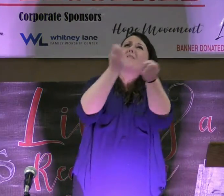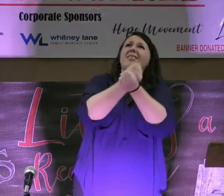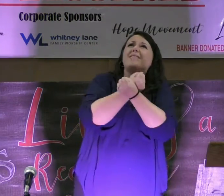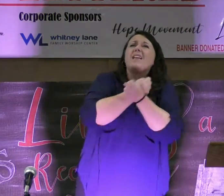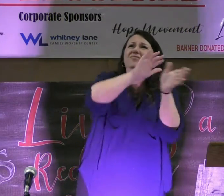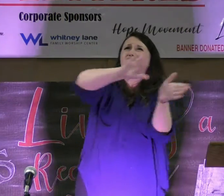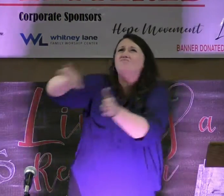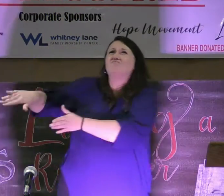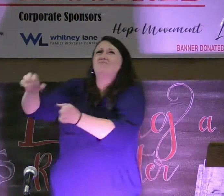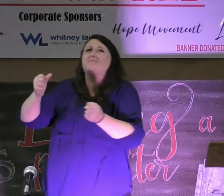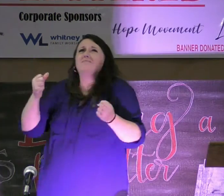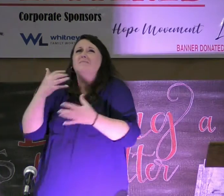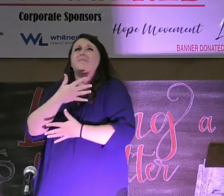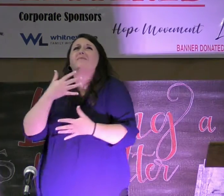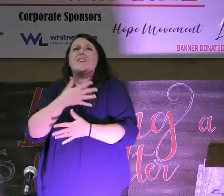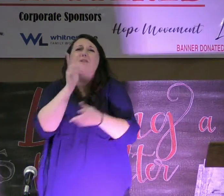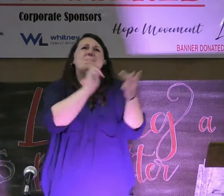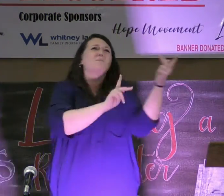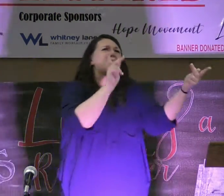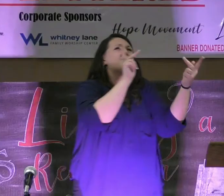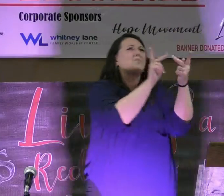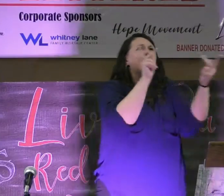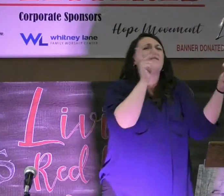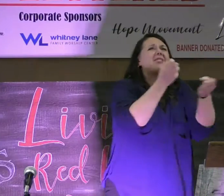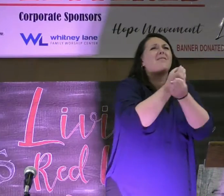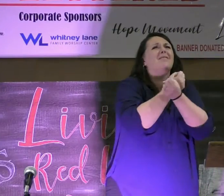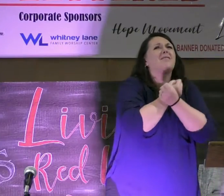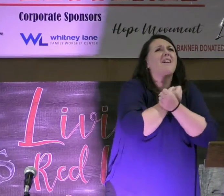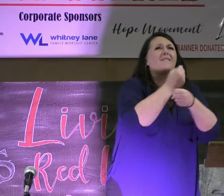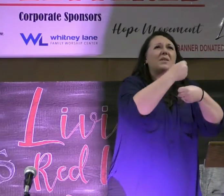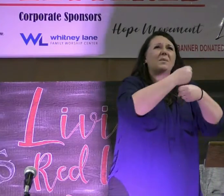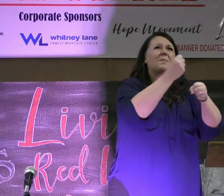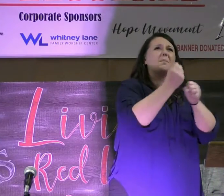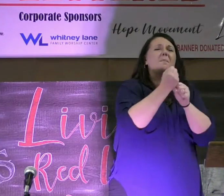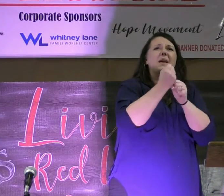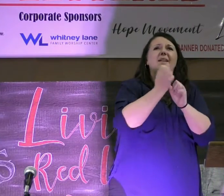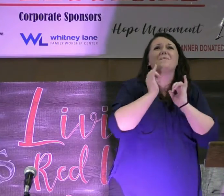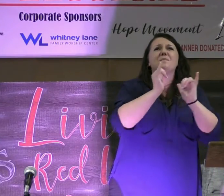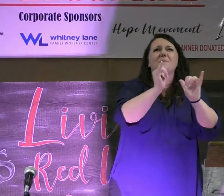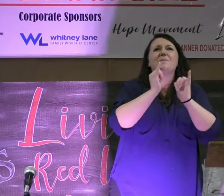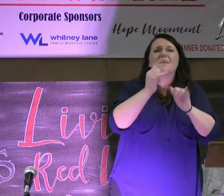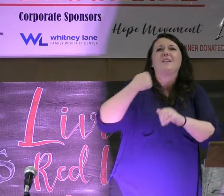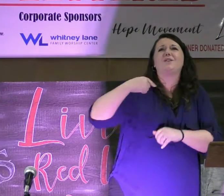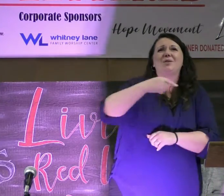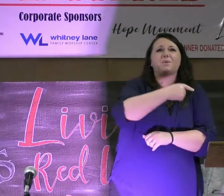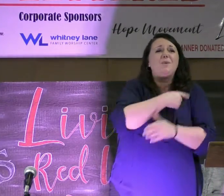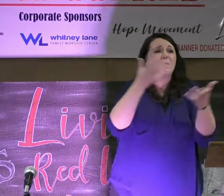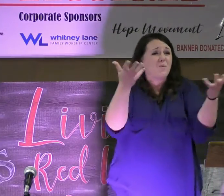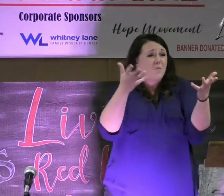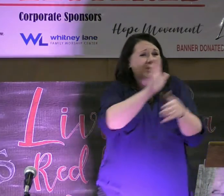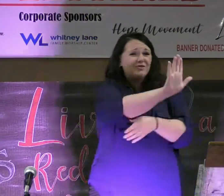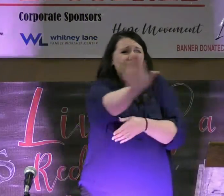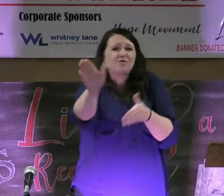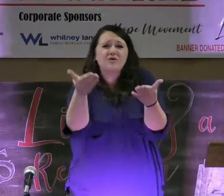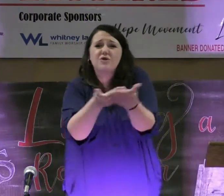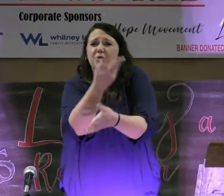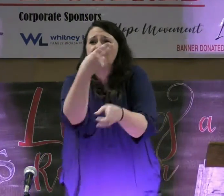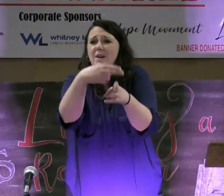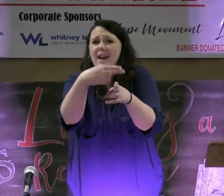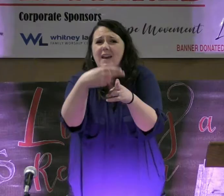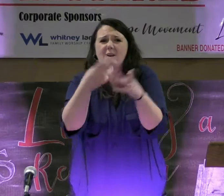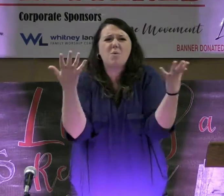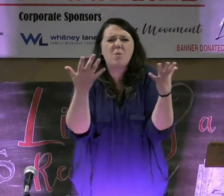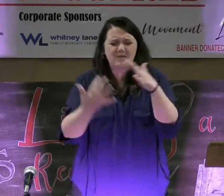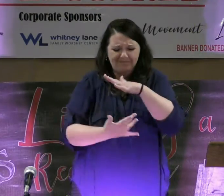packed out fear. That perfect love by the name. Me and you. So what is your new name? What is